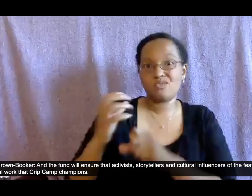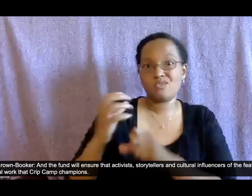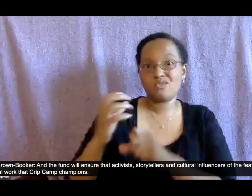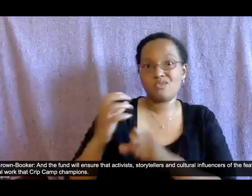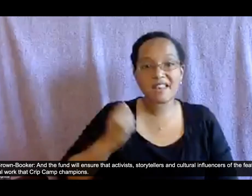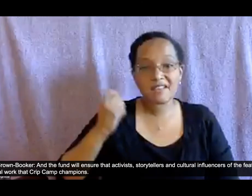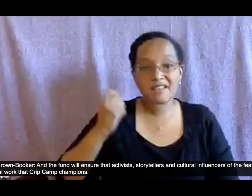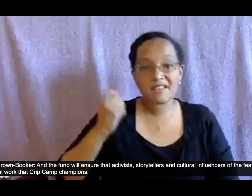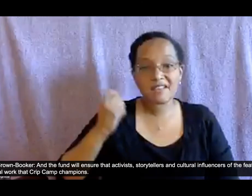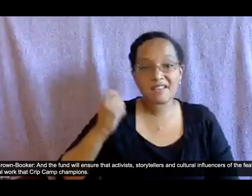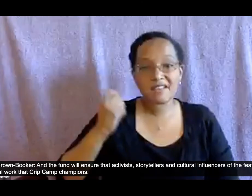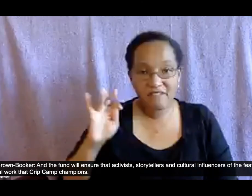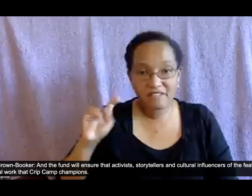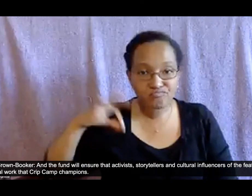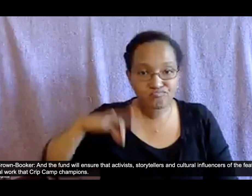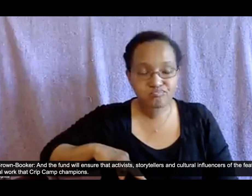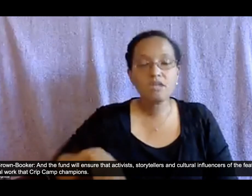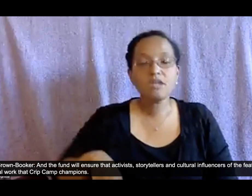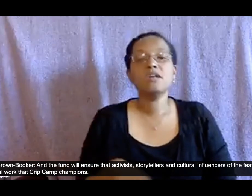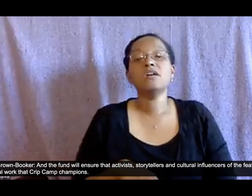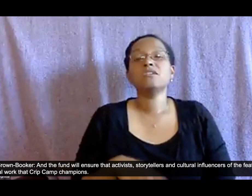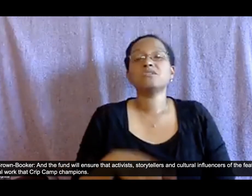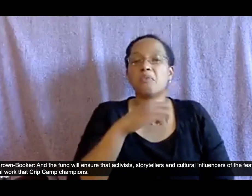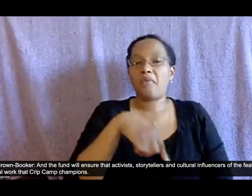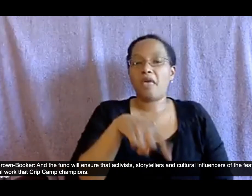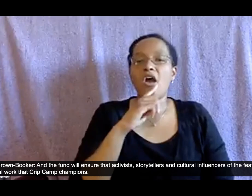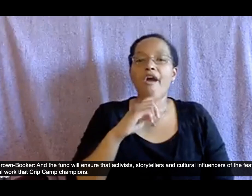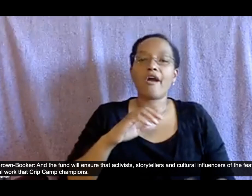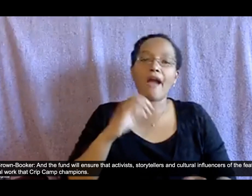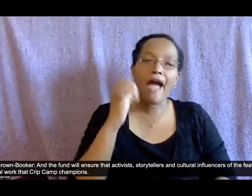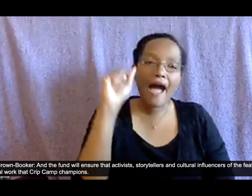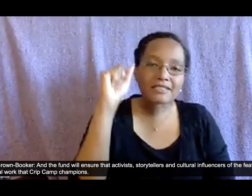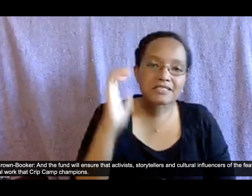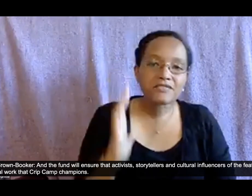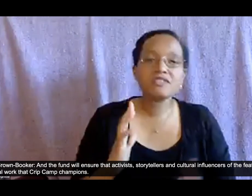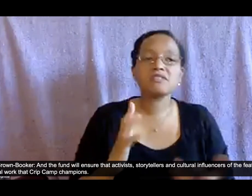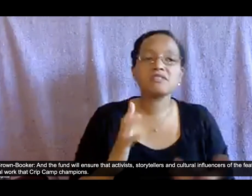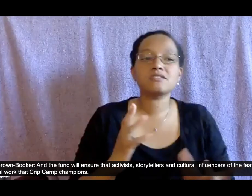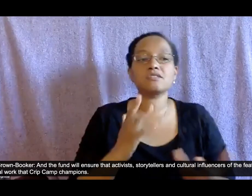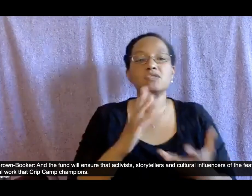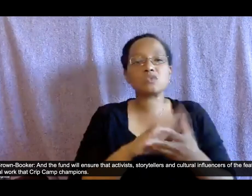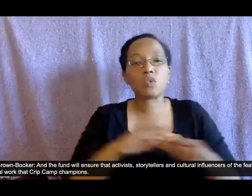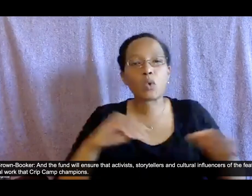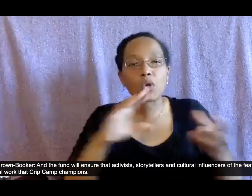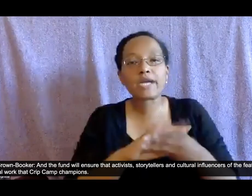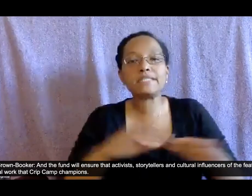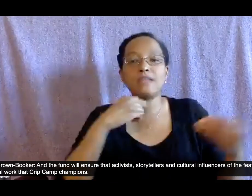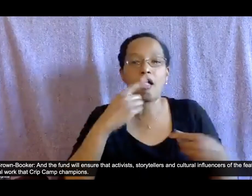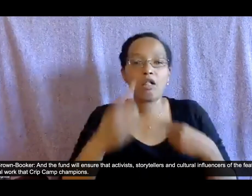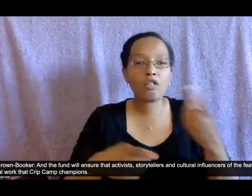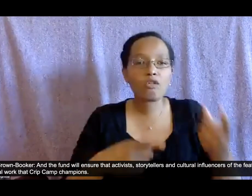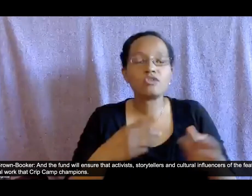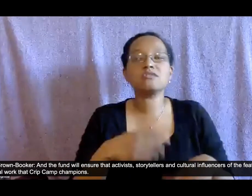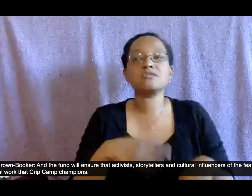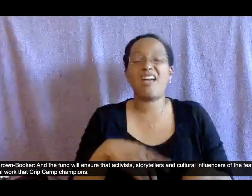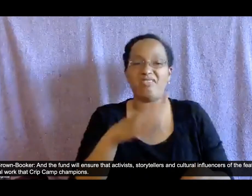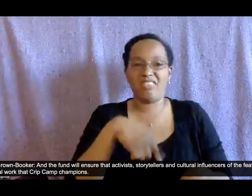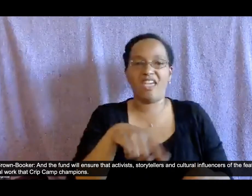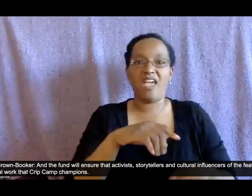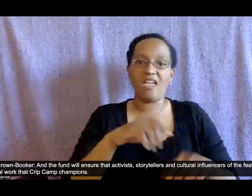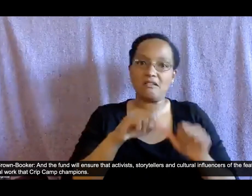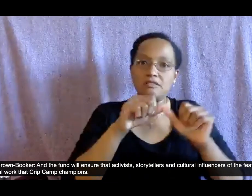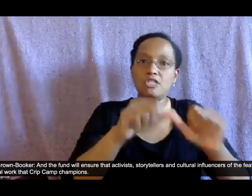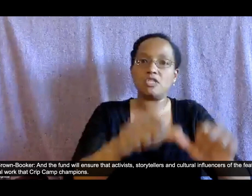that activists storytellers and cultural influencers of the future can continue the vital work that crit camp